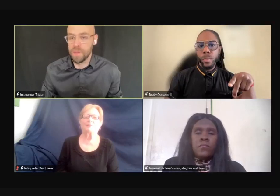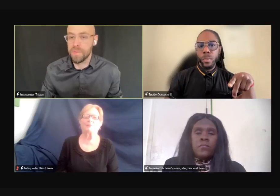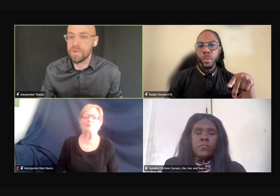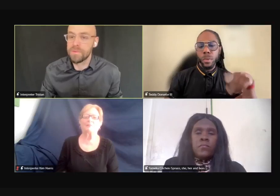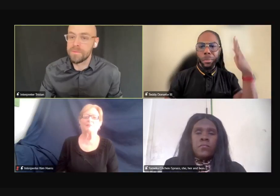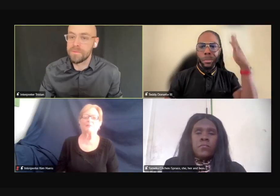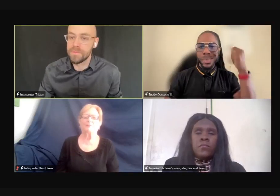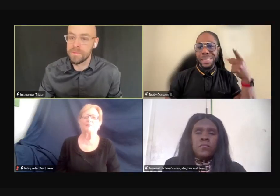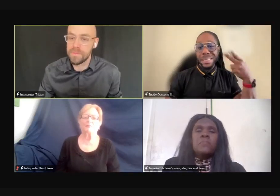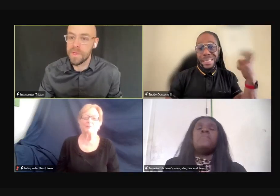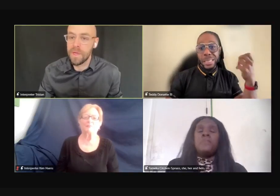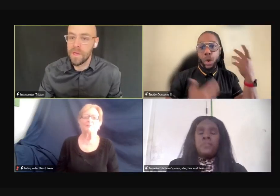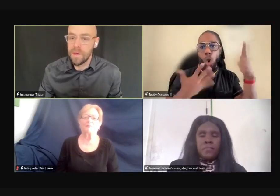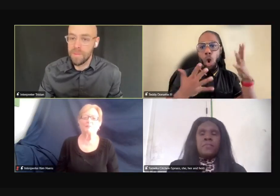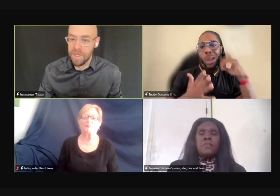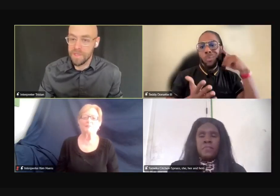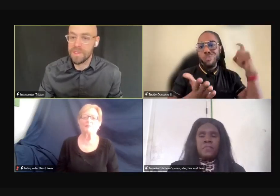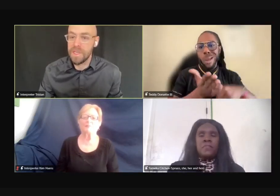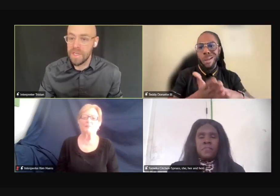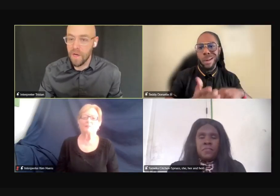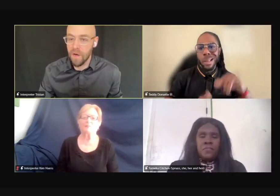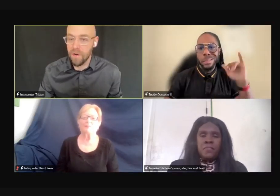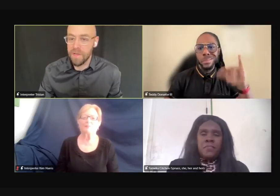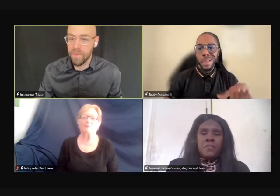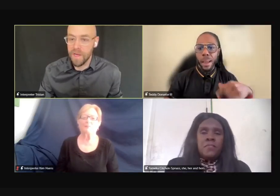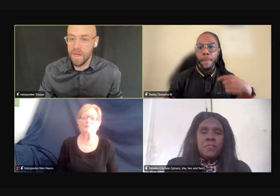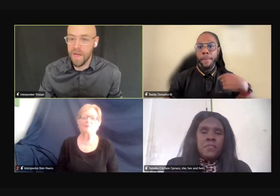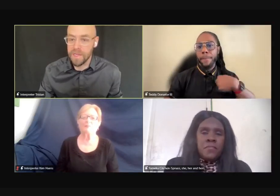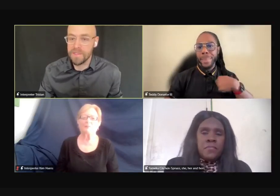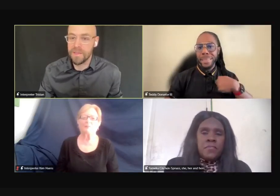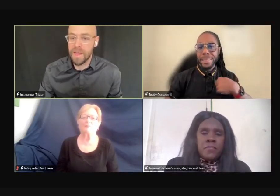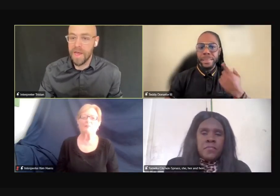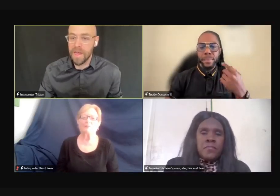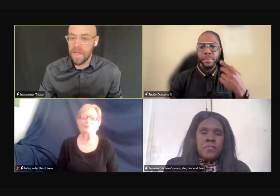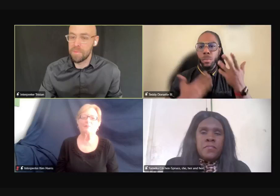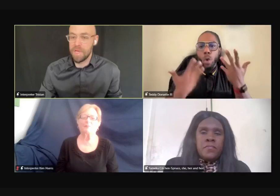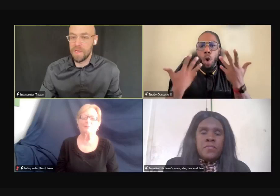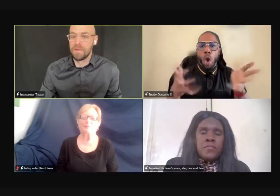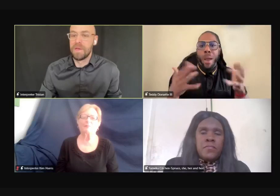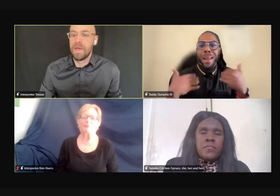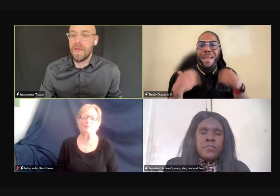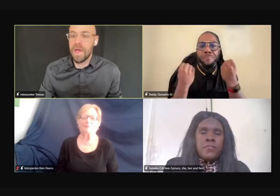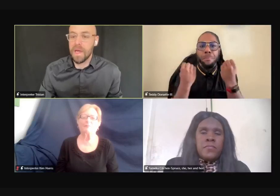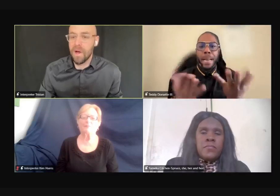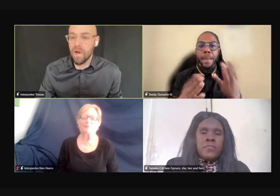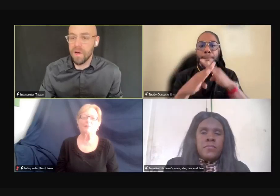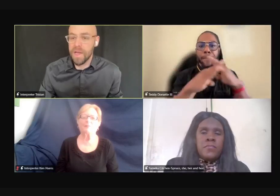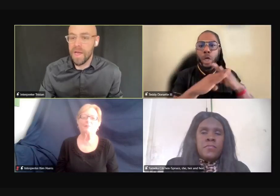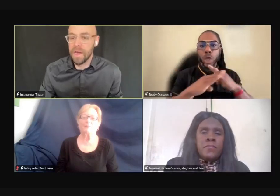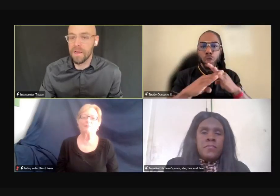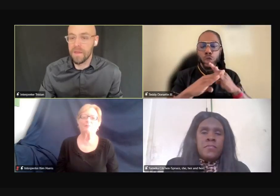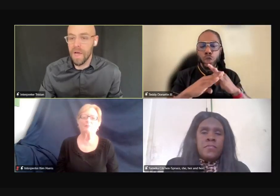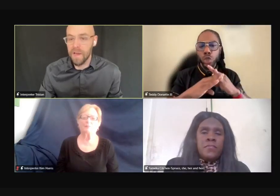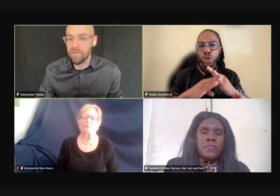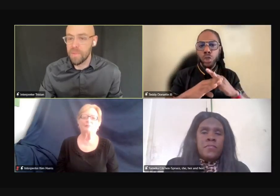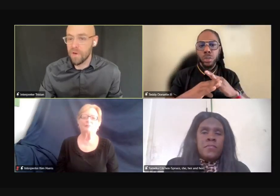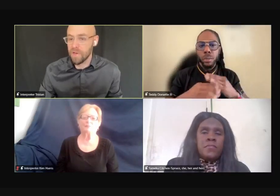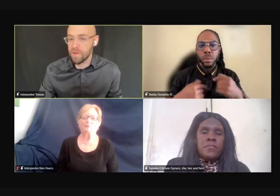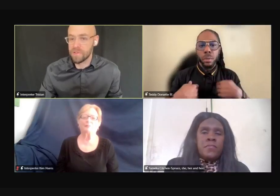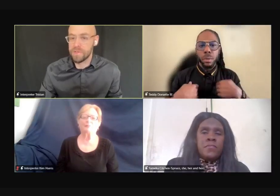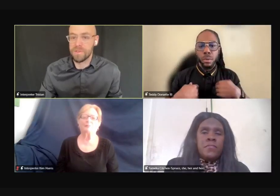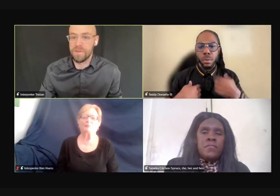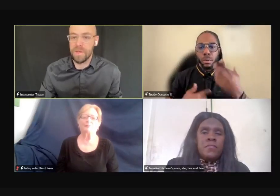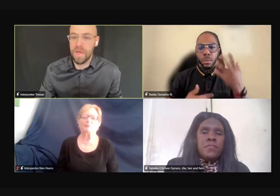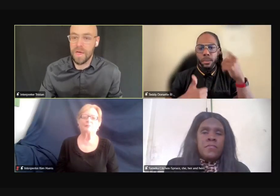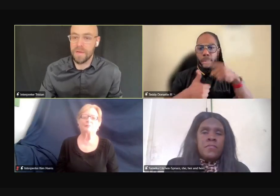some ownership, because he already recognized that in me and already had a lot of